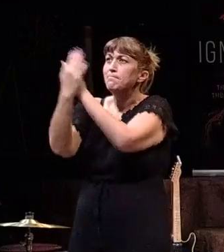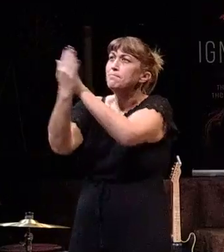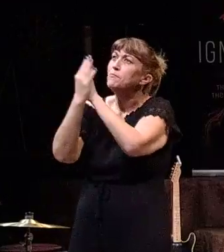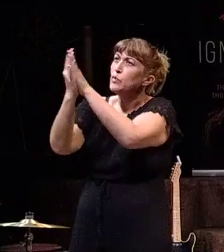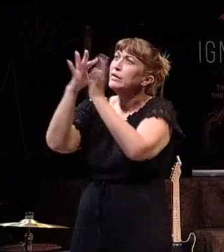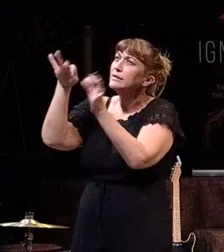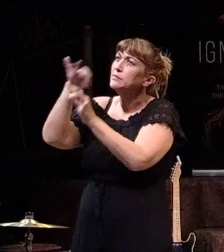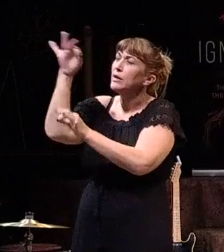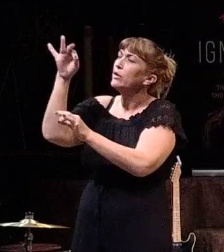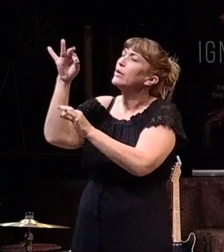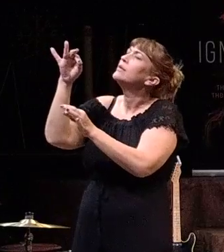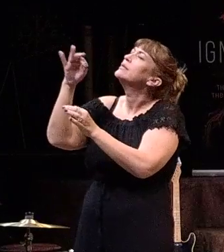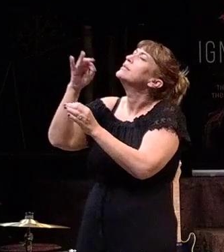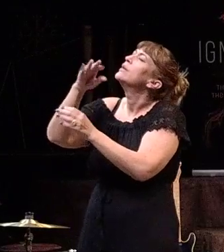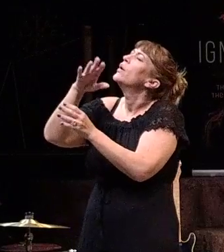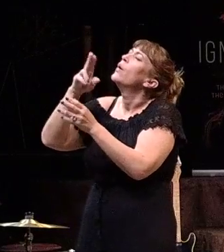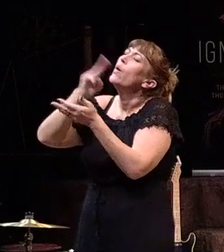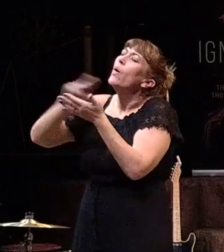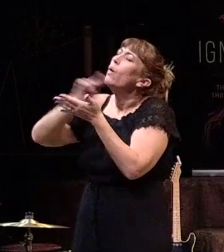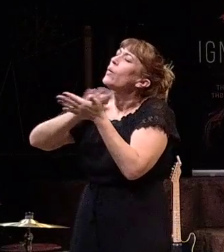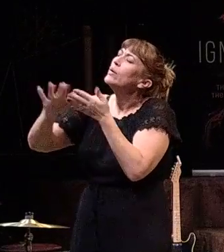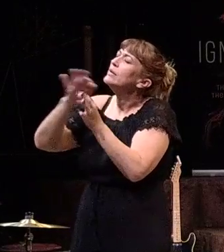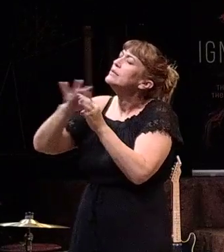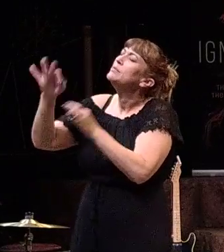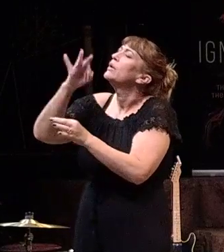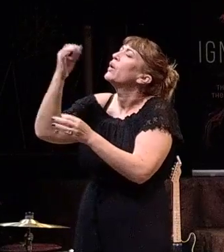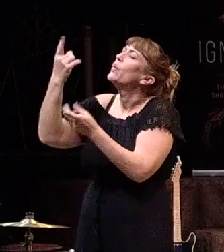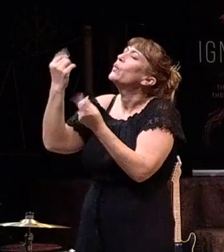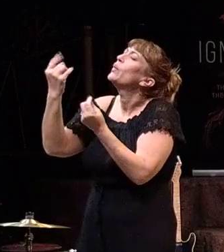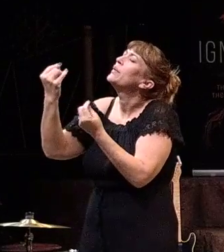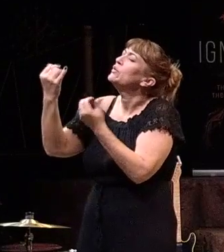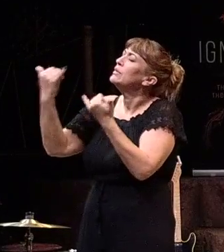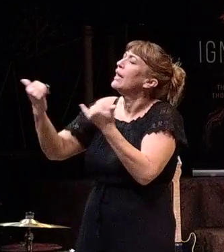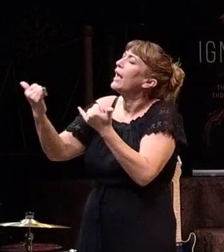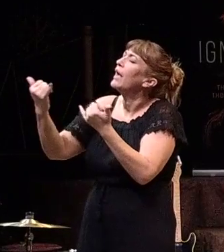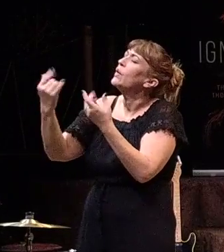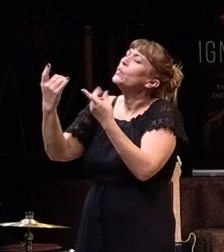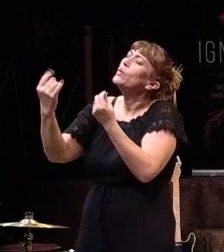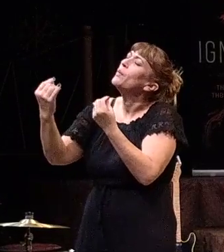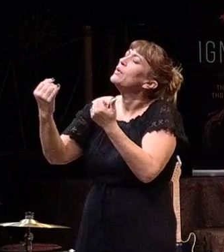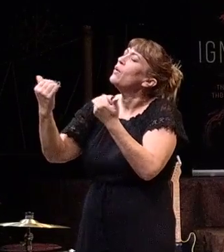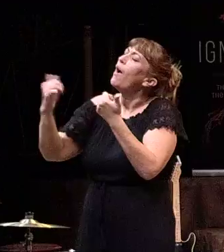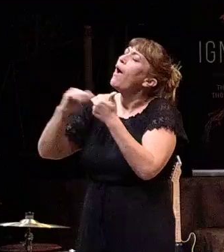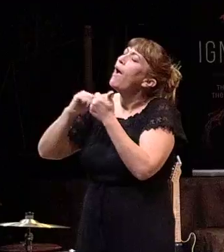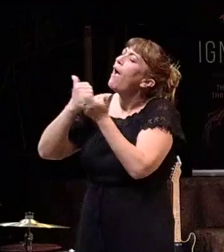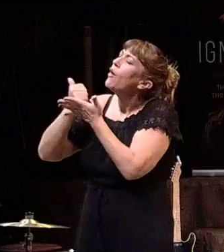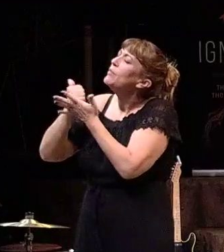Spirit, what do you want me to do today? Where do you want me to go today? Help me to follow you today.